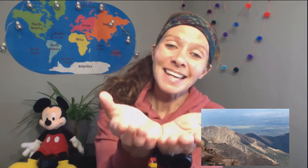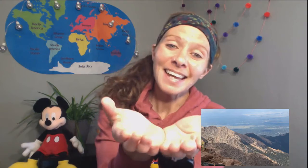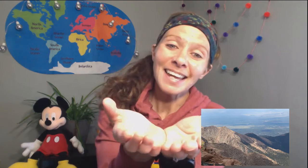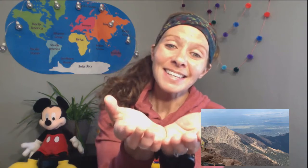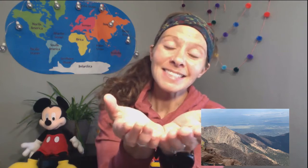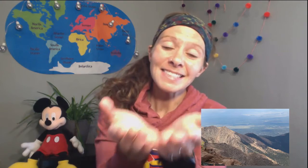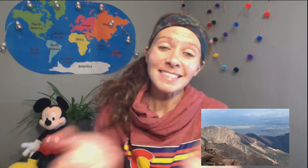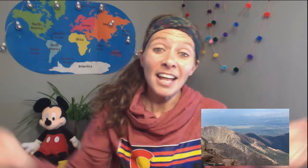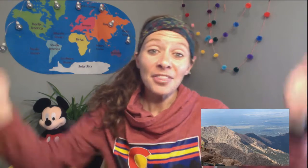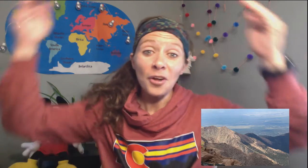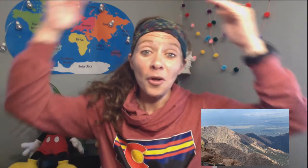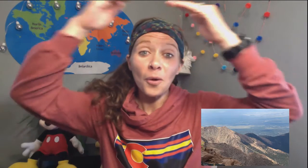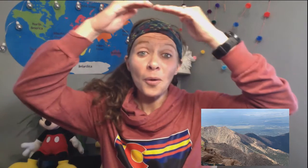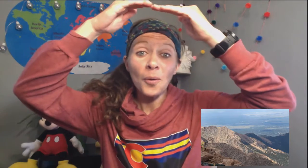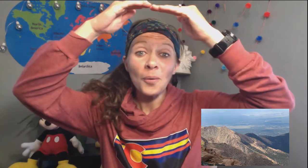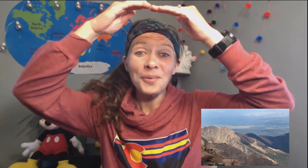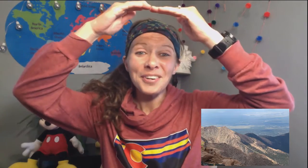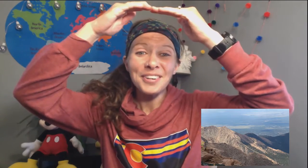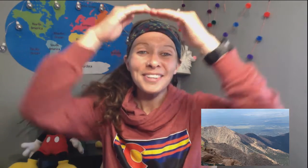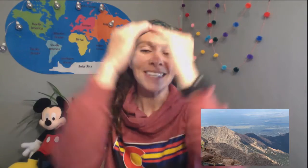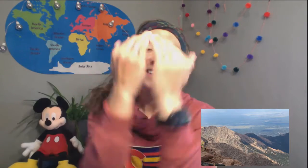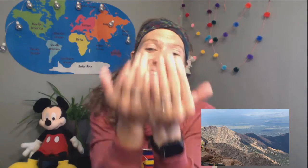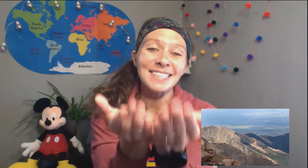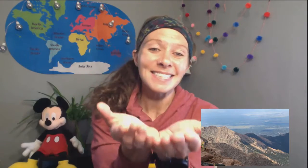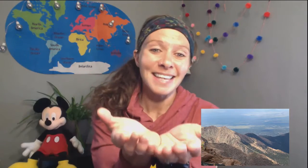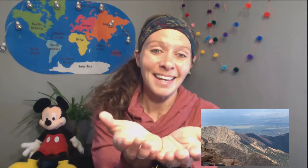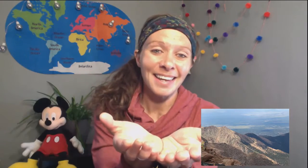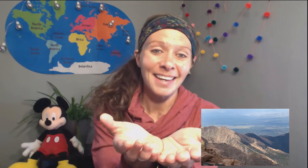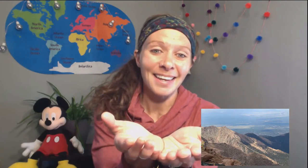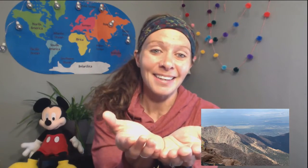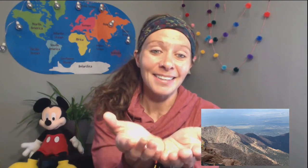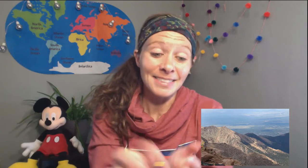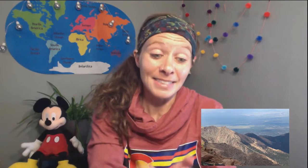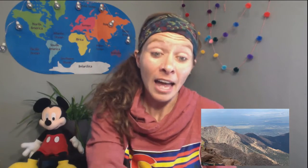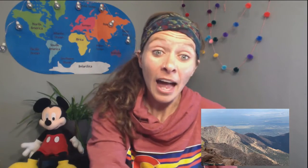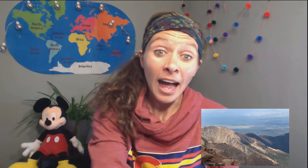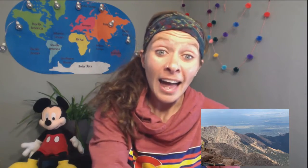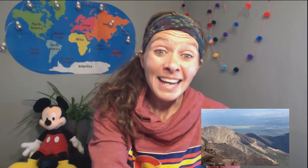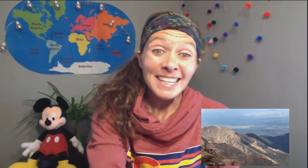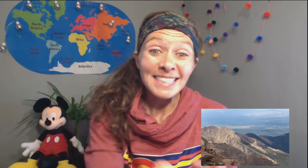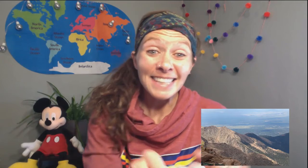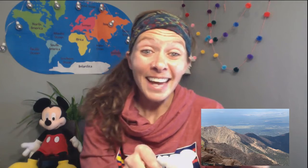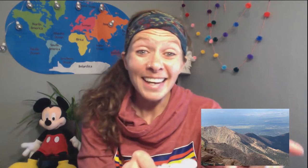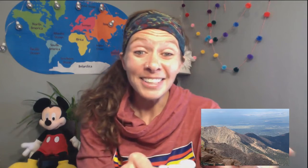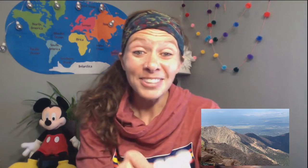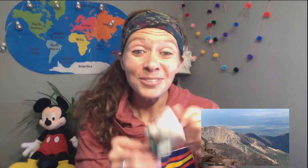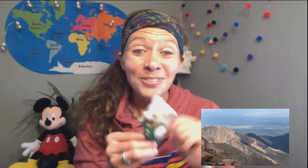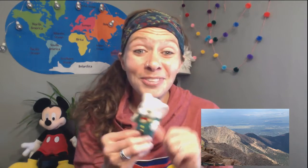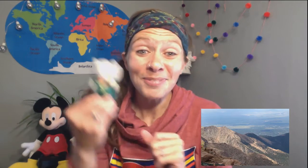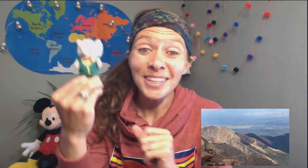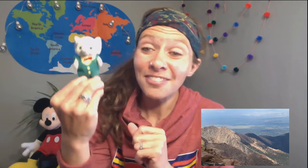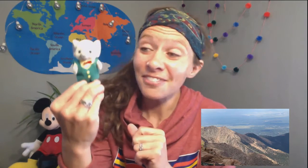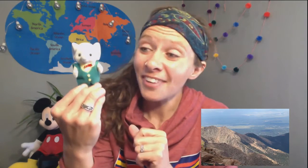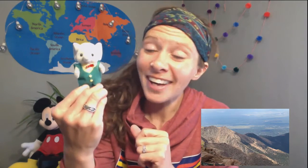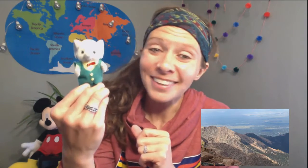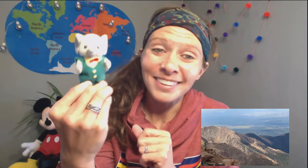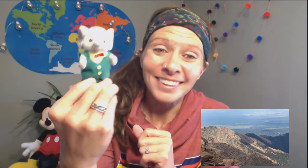hands, he's got the whole world in his hands. He's got you and me, Father.